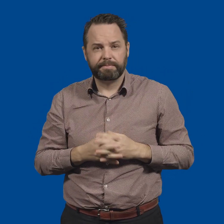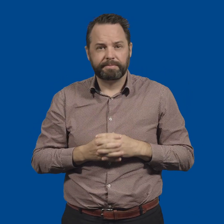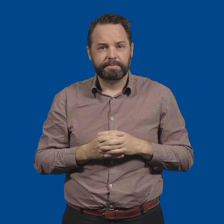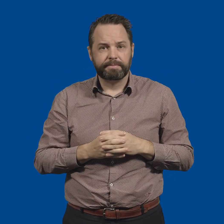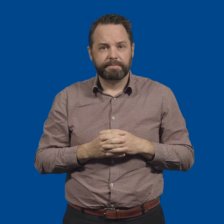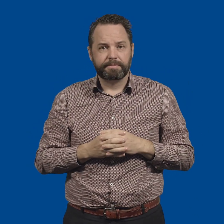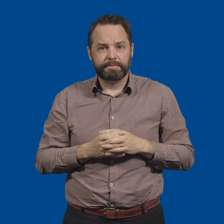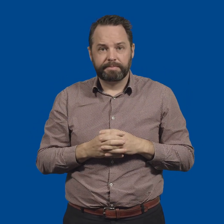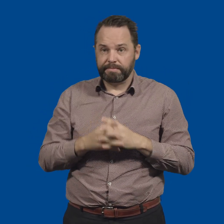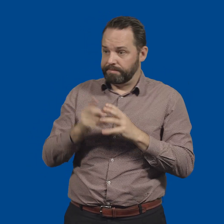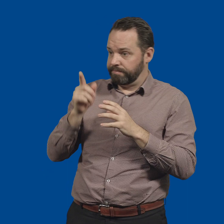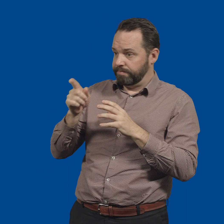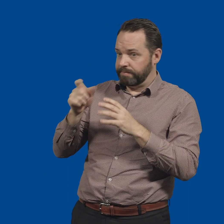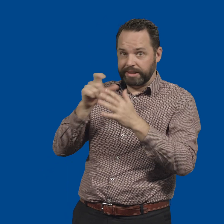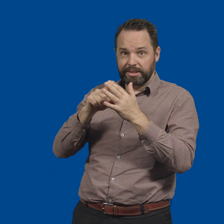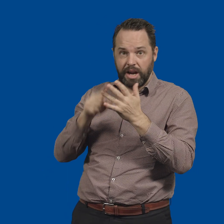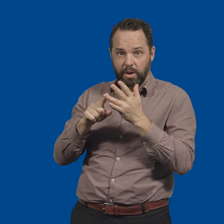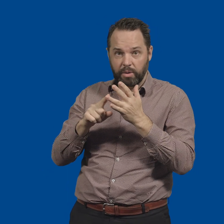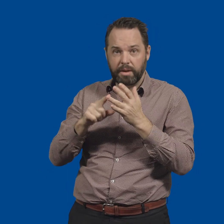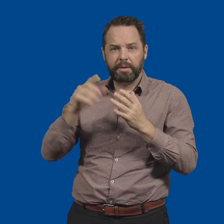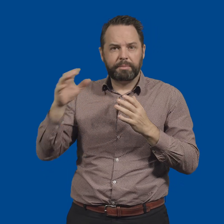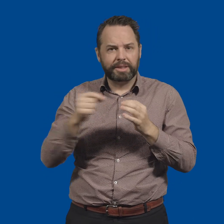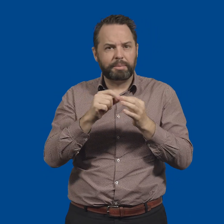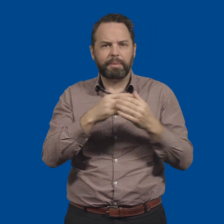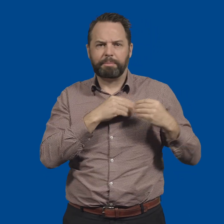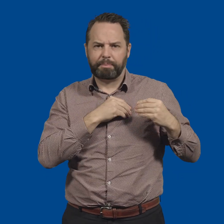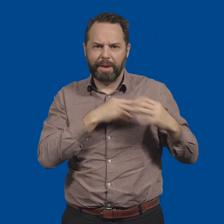The CEO must be passionate about Expression Australia's mission.